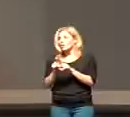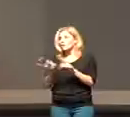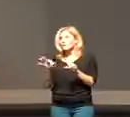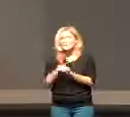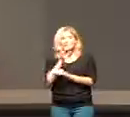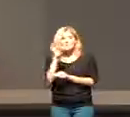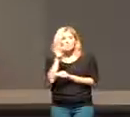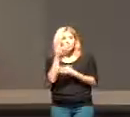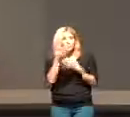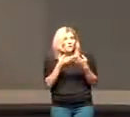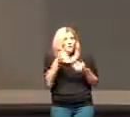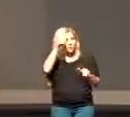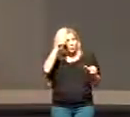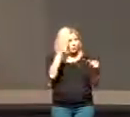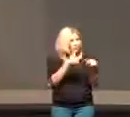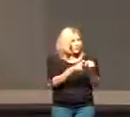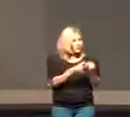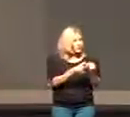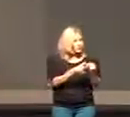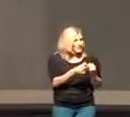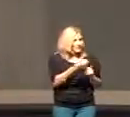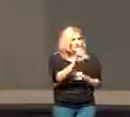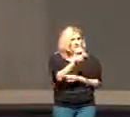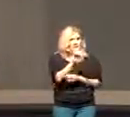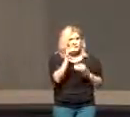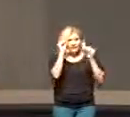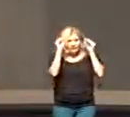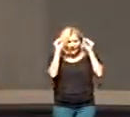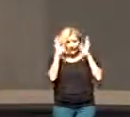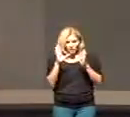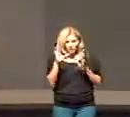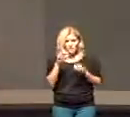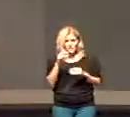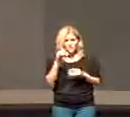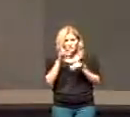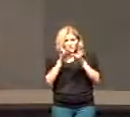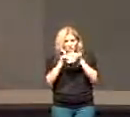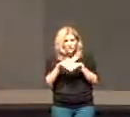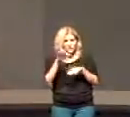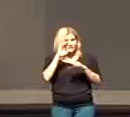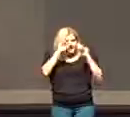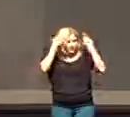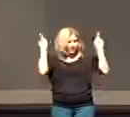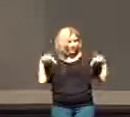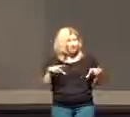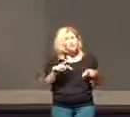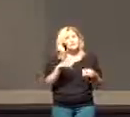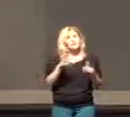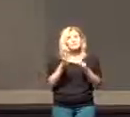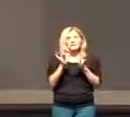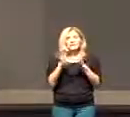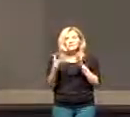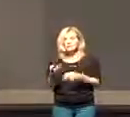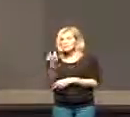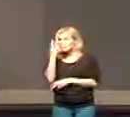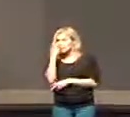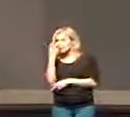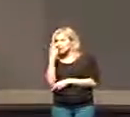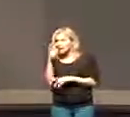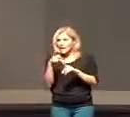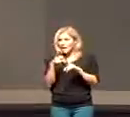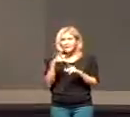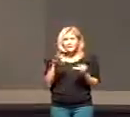spiritual element. Remember, the Sadducees, the Pharisees, even Jesus' disciples had been blind